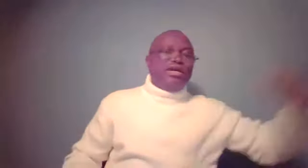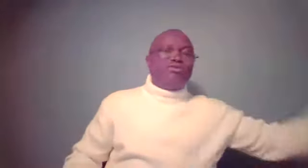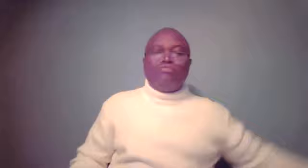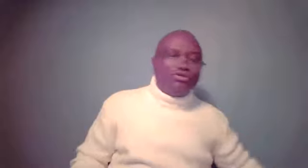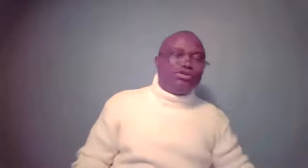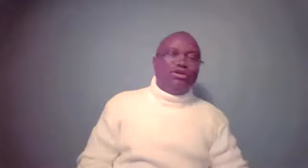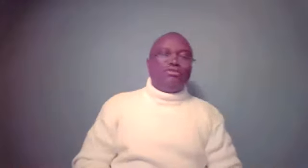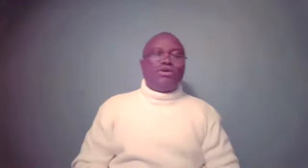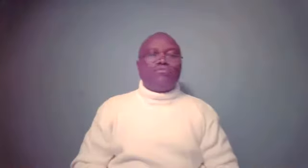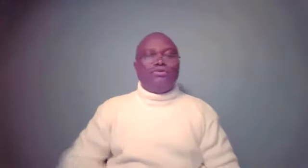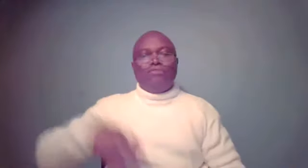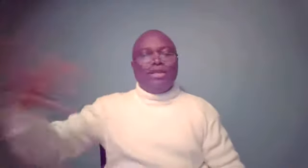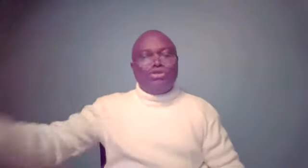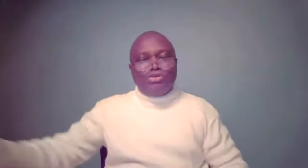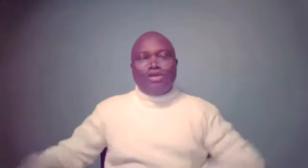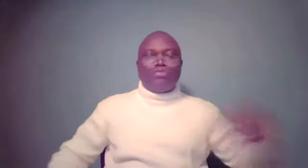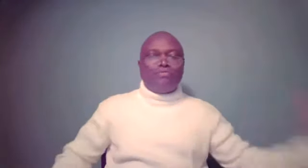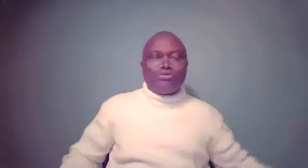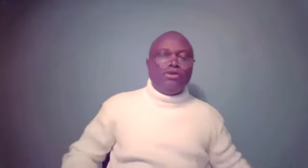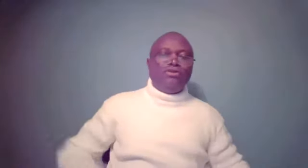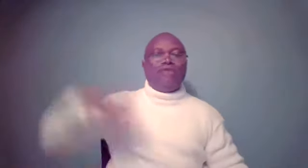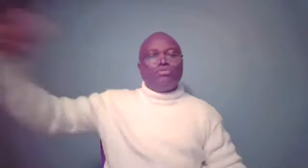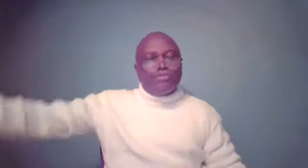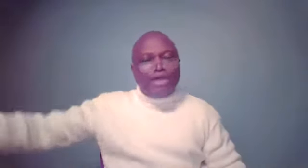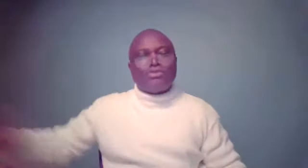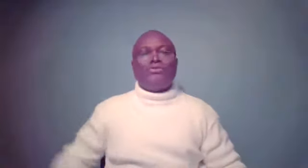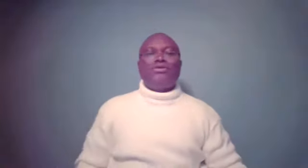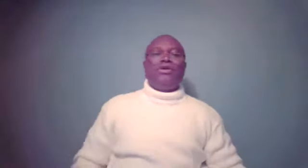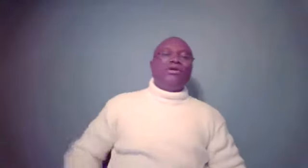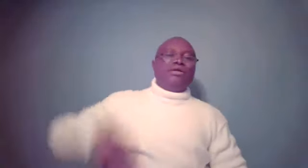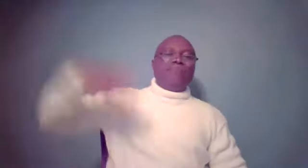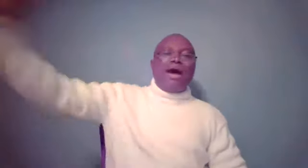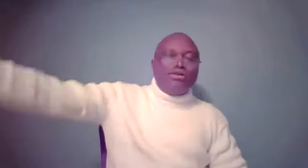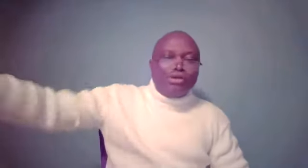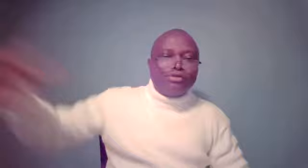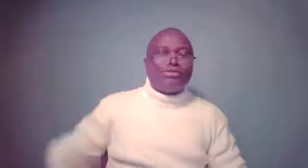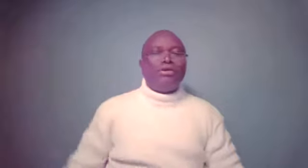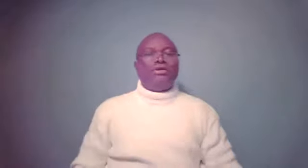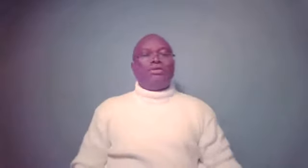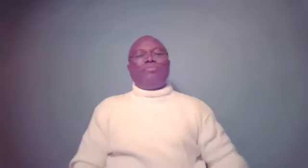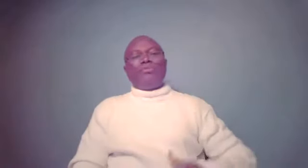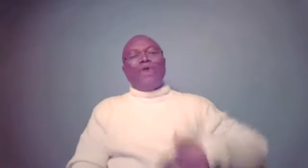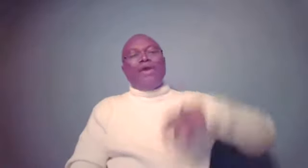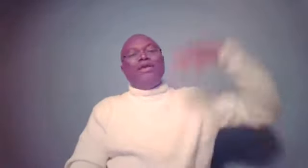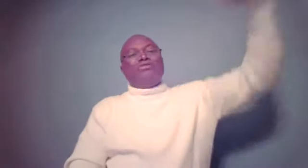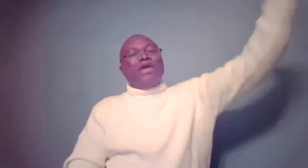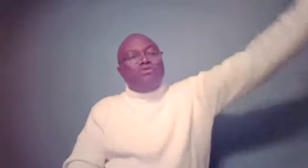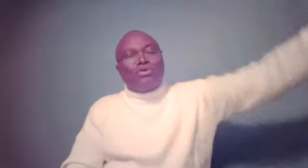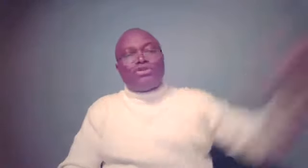executive positions, talk about, you know, managerial supervisor, you know, there are supervisors that are managers. There are people who are in executive positions.